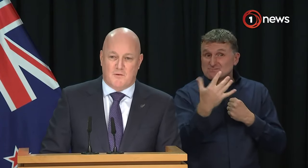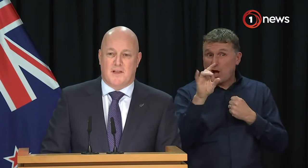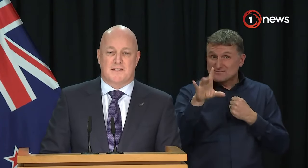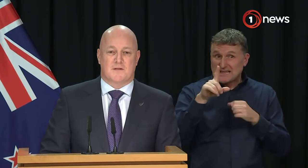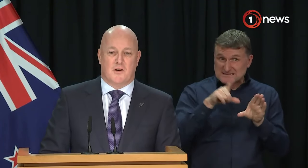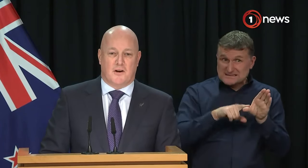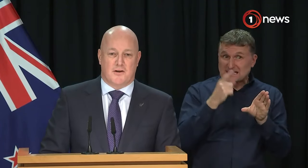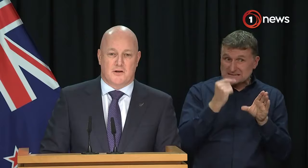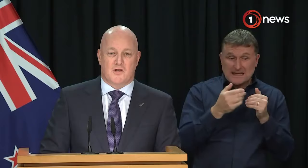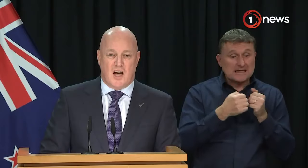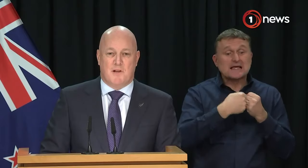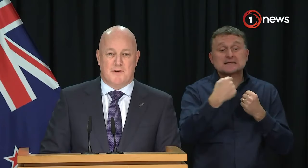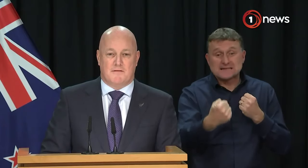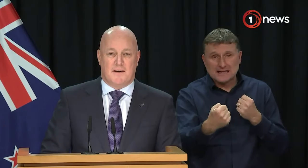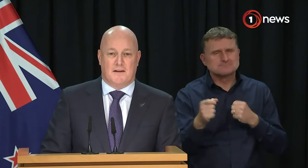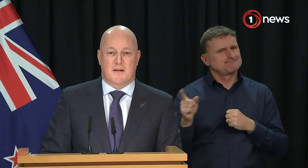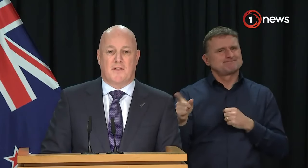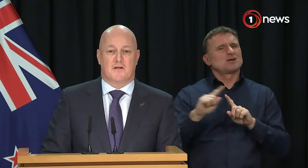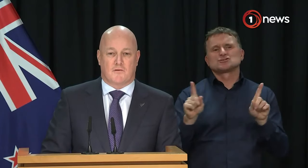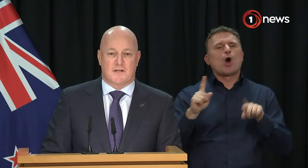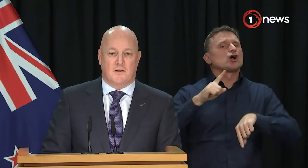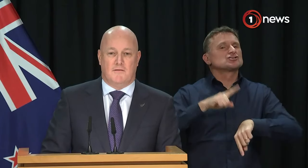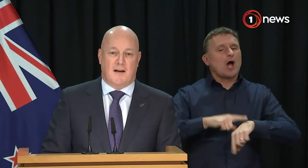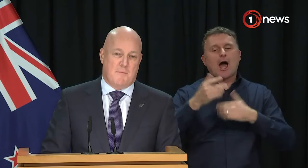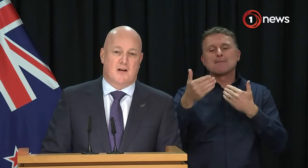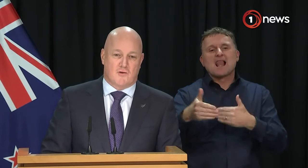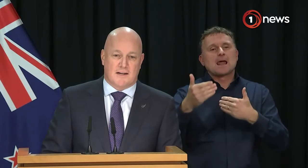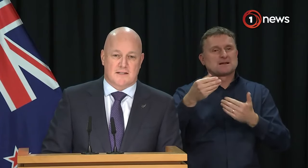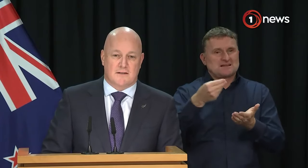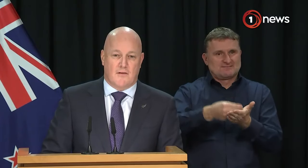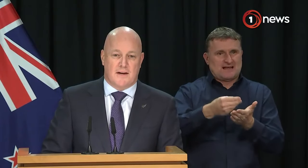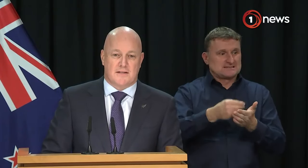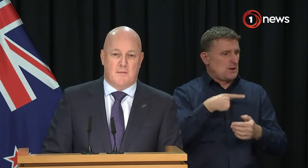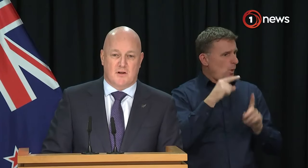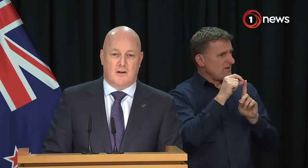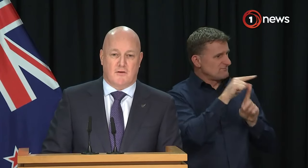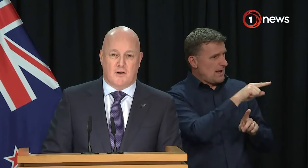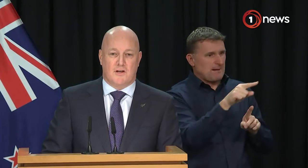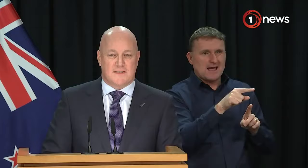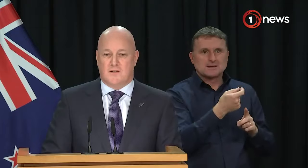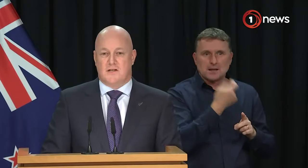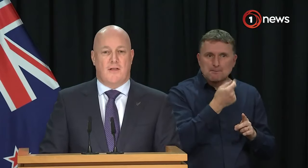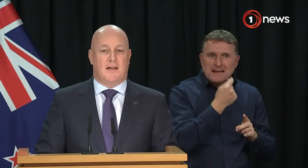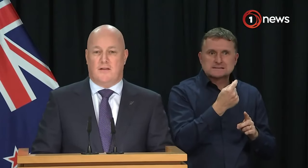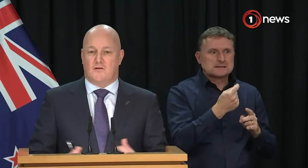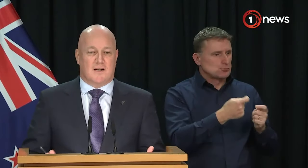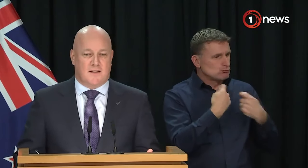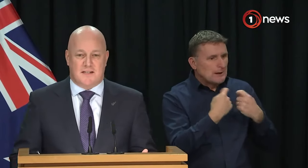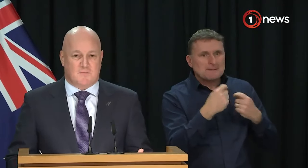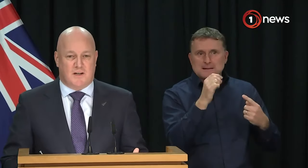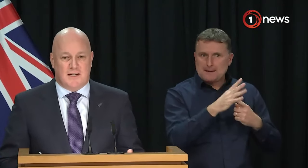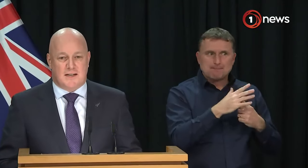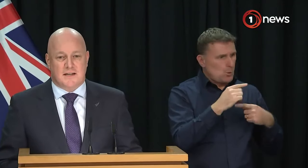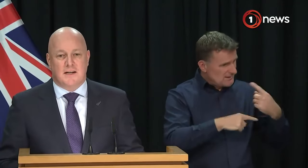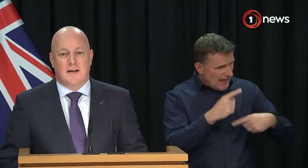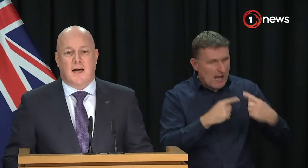Well, what you'd see with us is we're not going to do time-limited funding of something as critical of Farm Act drugs. You know, that is absolutely critical that New Zealanders know they can get the drugs